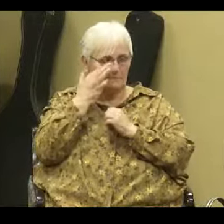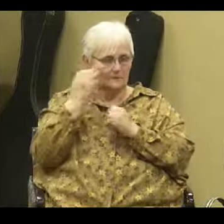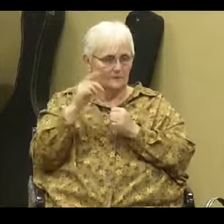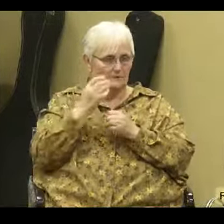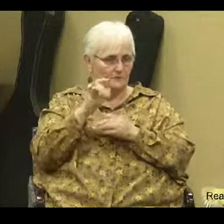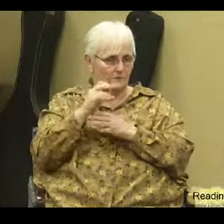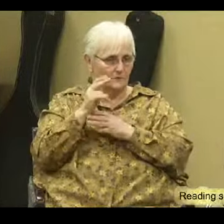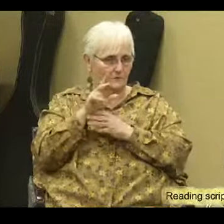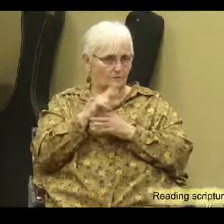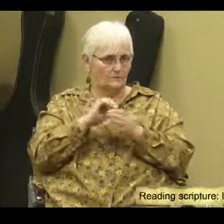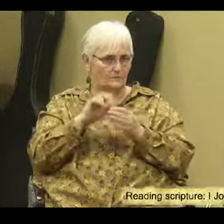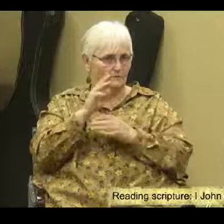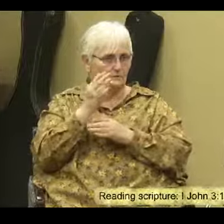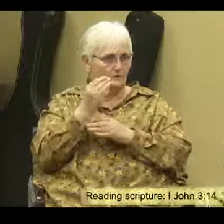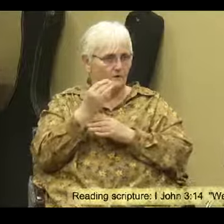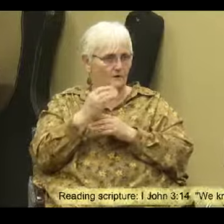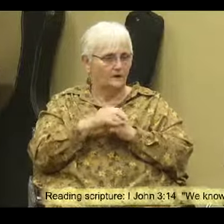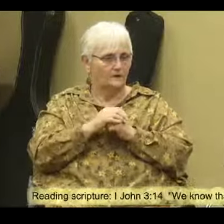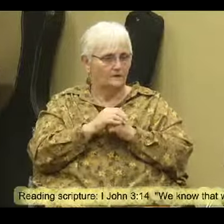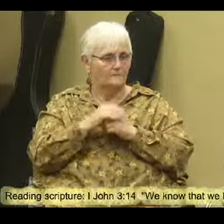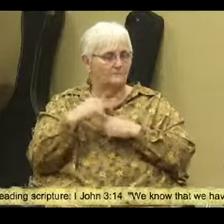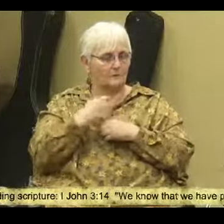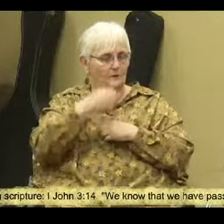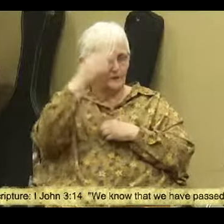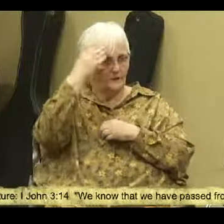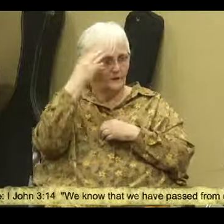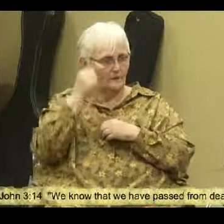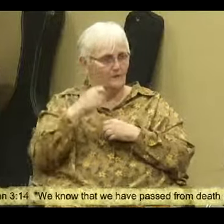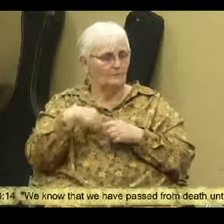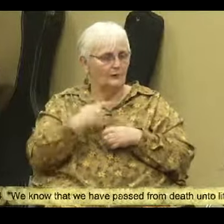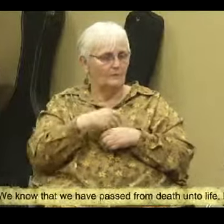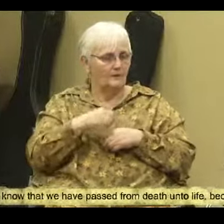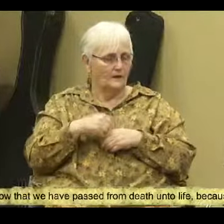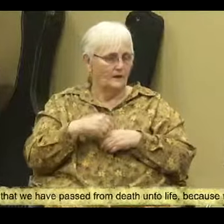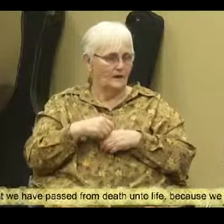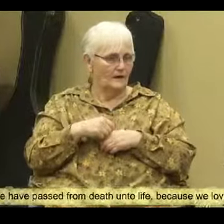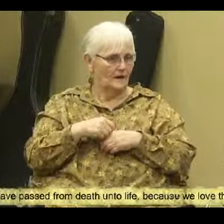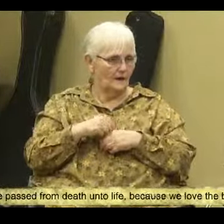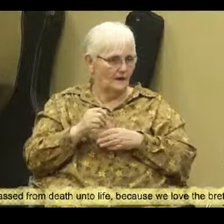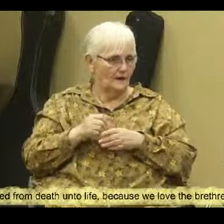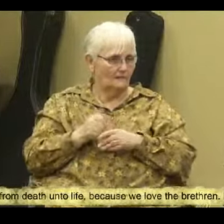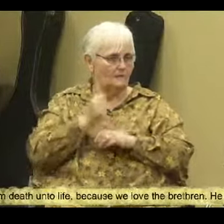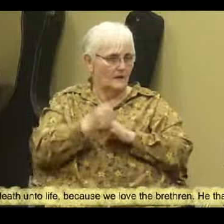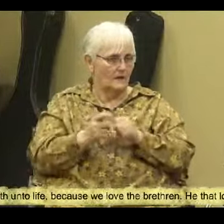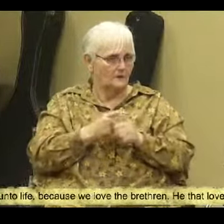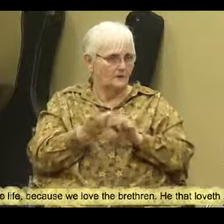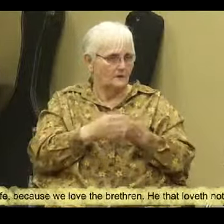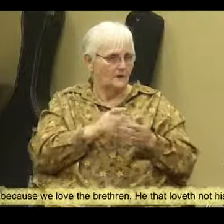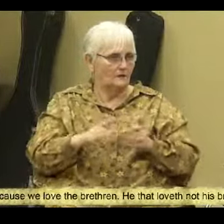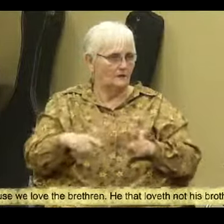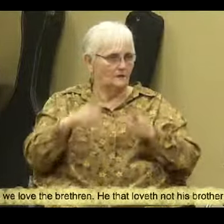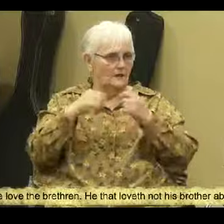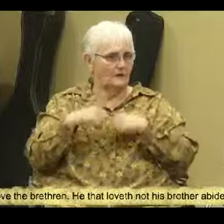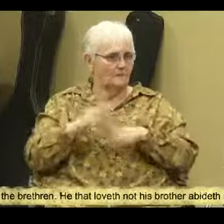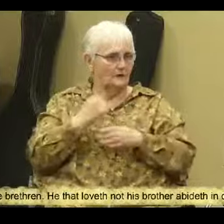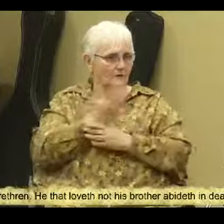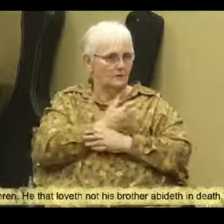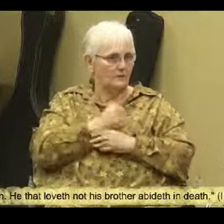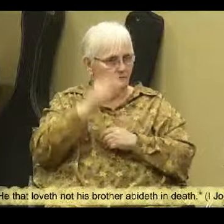.14 We know that we have passed from death to life because we love the brethren. He who